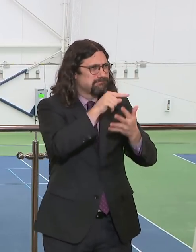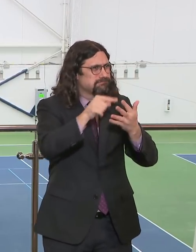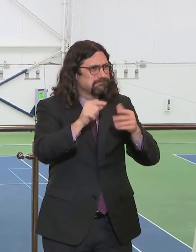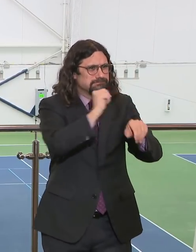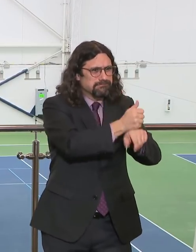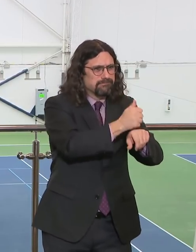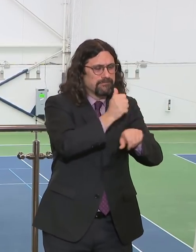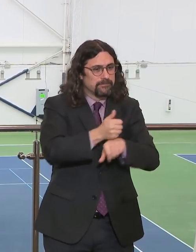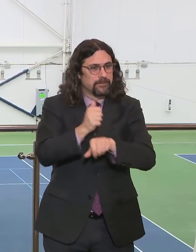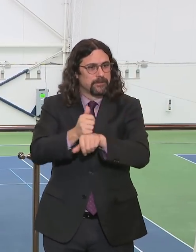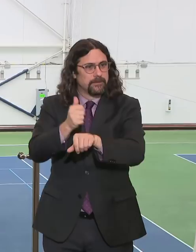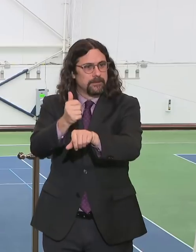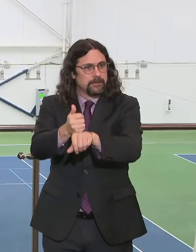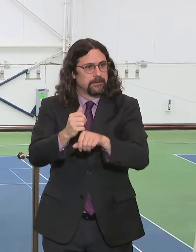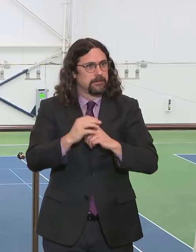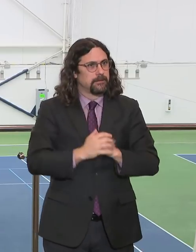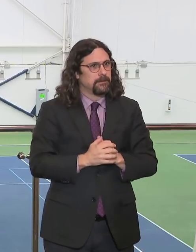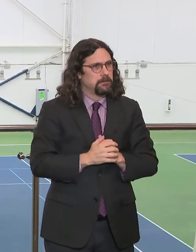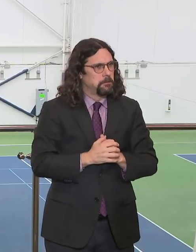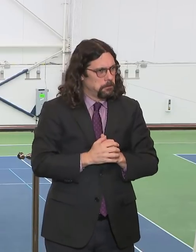into a hospital in a matter of days.